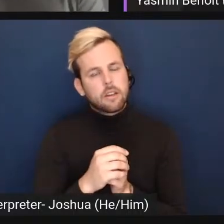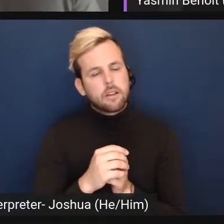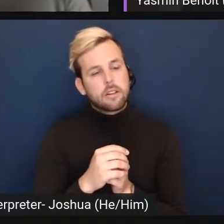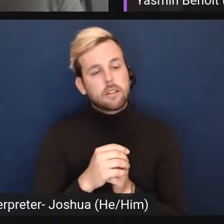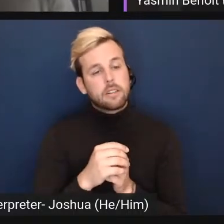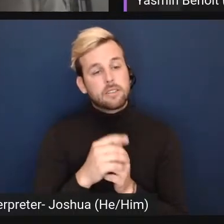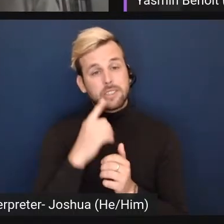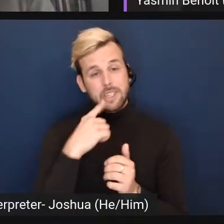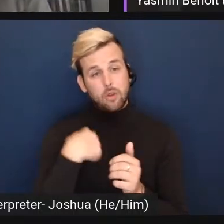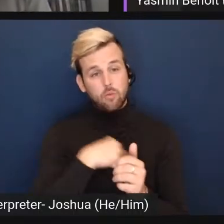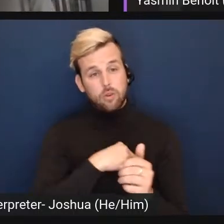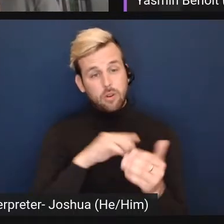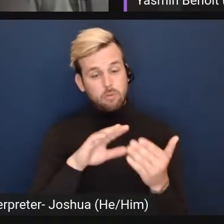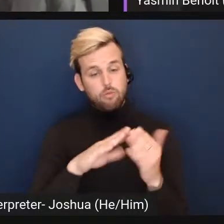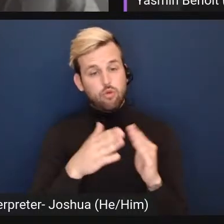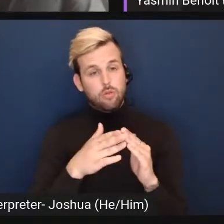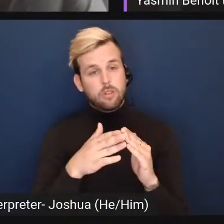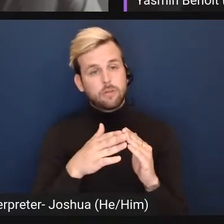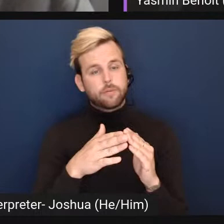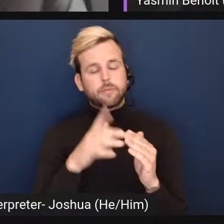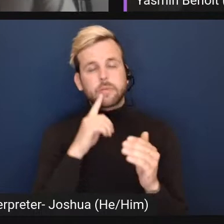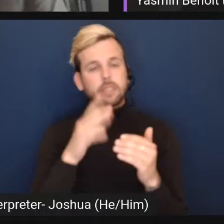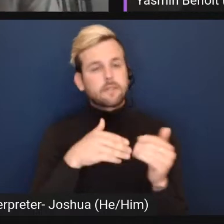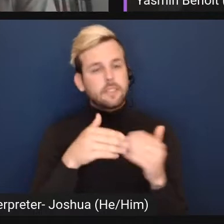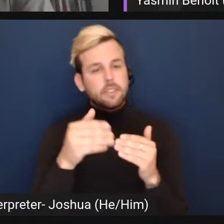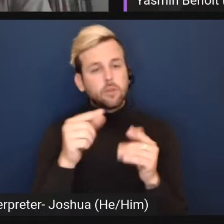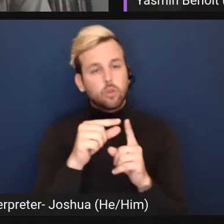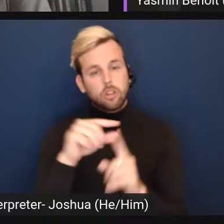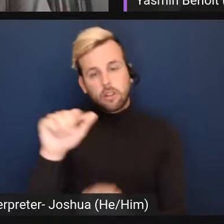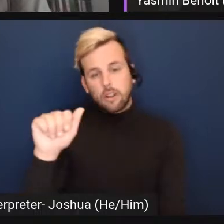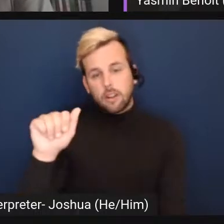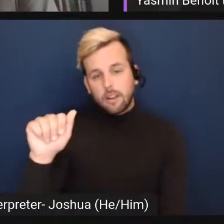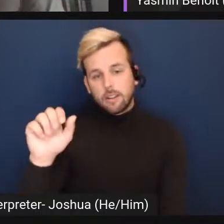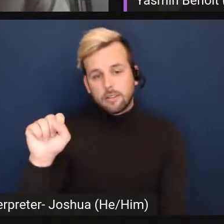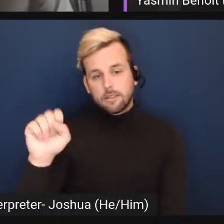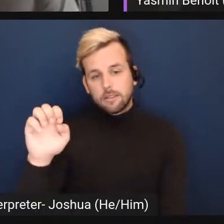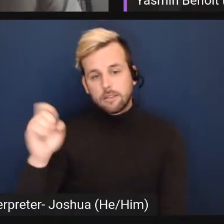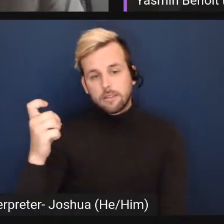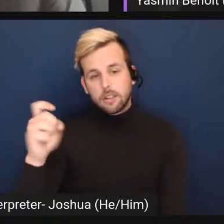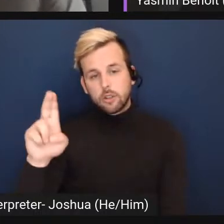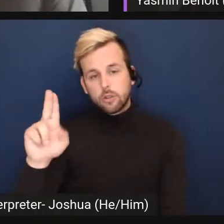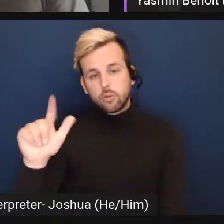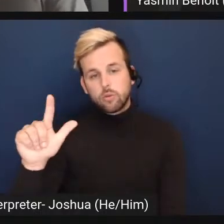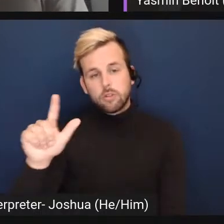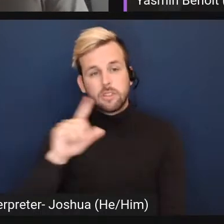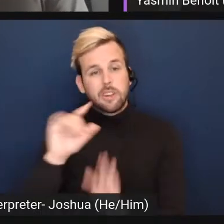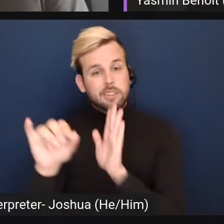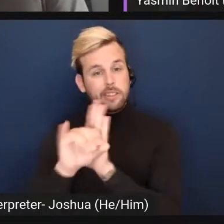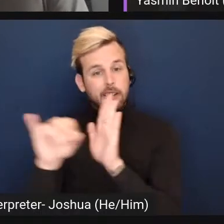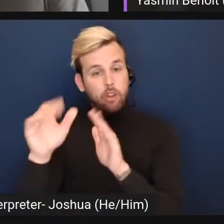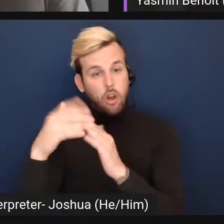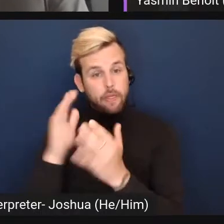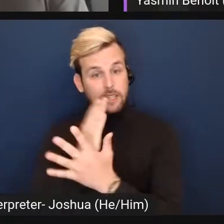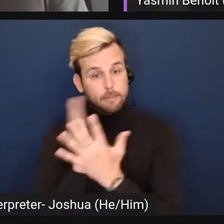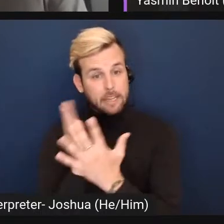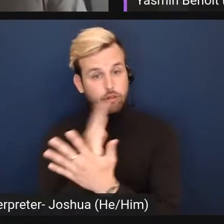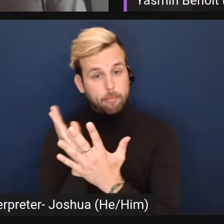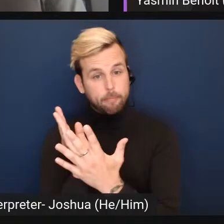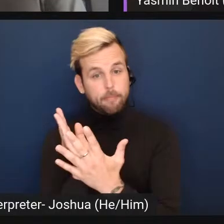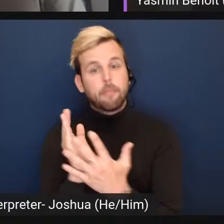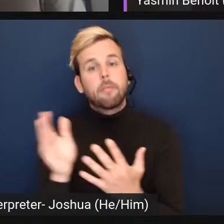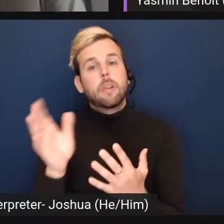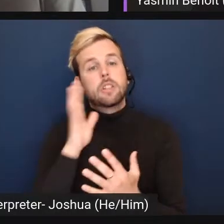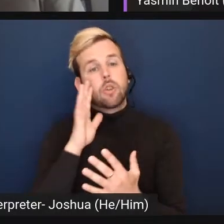we are a community that sits uh and and even that the word asexual is an identity that sits on a spectrum is going